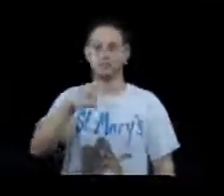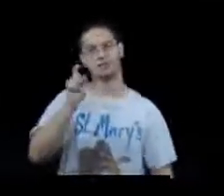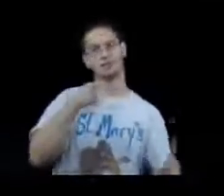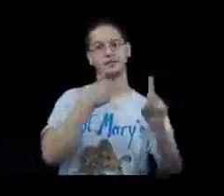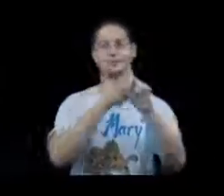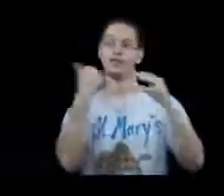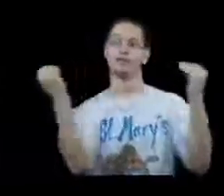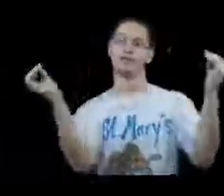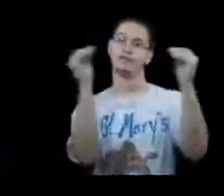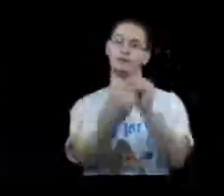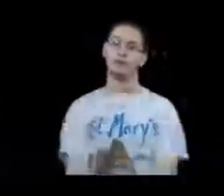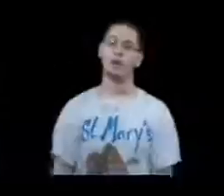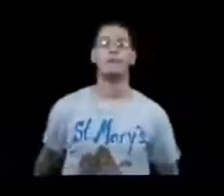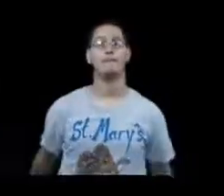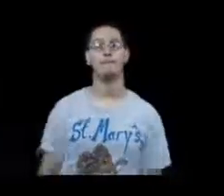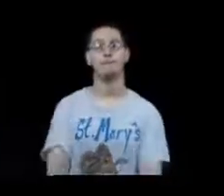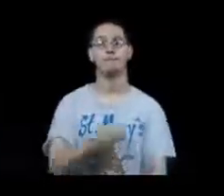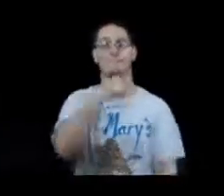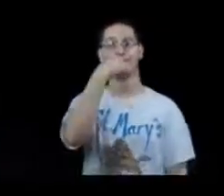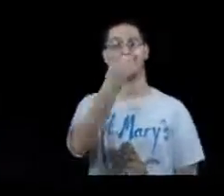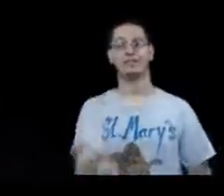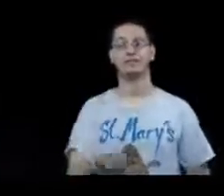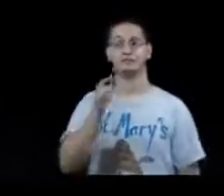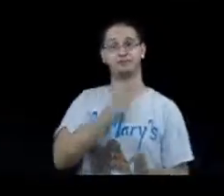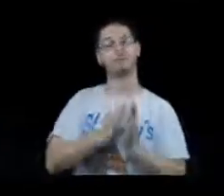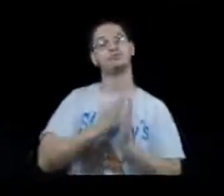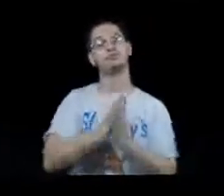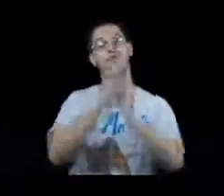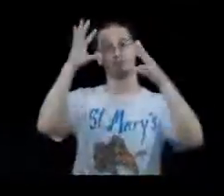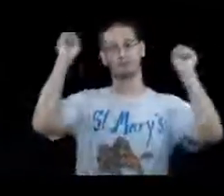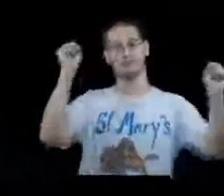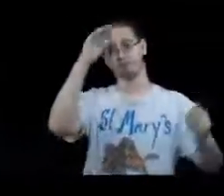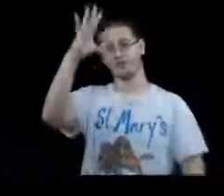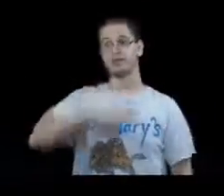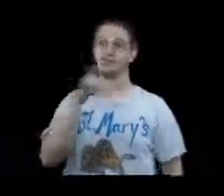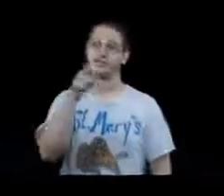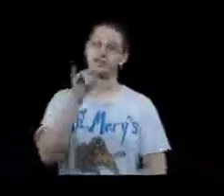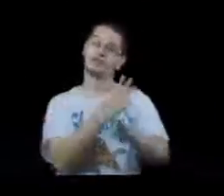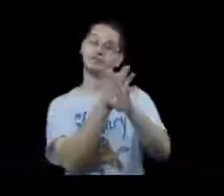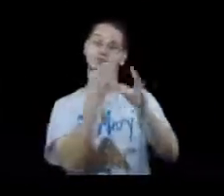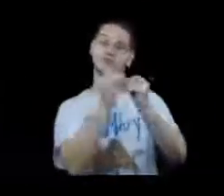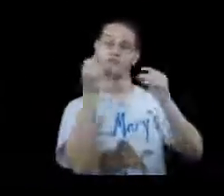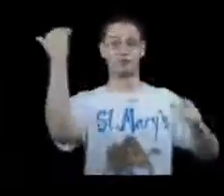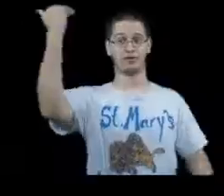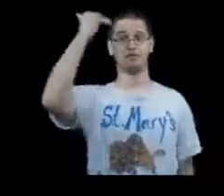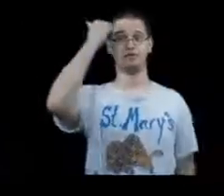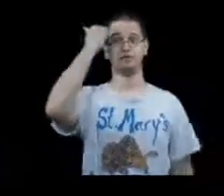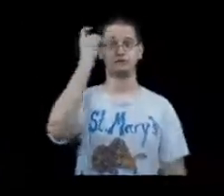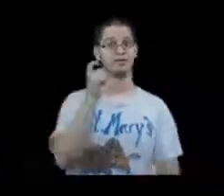your help no more I said, please, Mr. Bossman, I need this job more than you know But he gave me